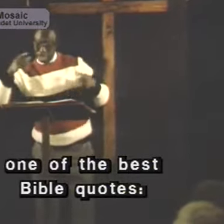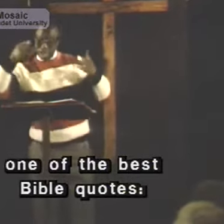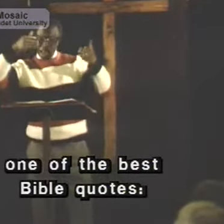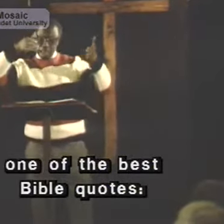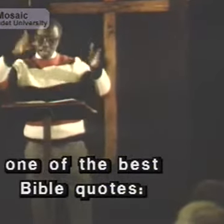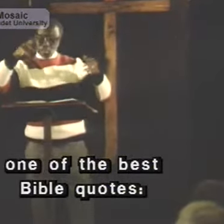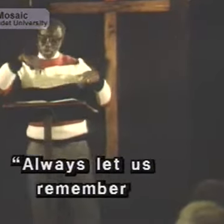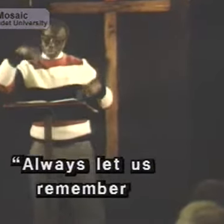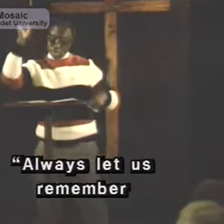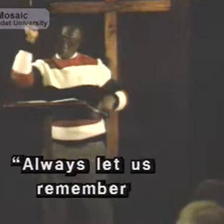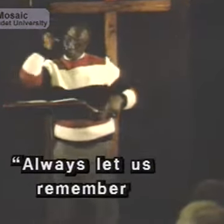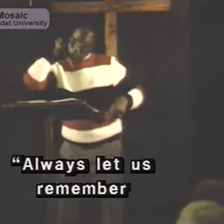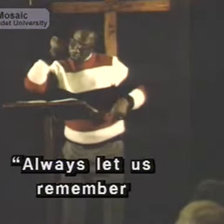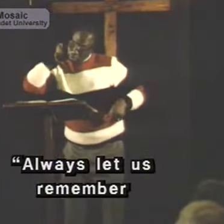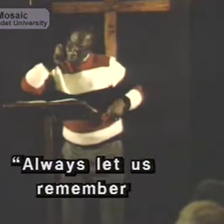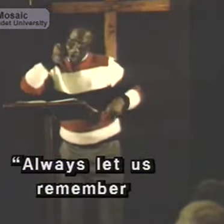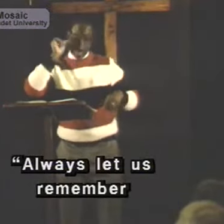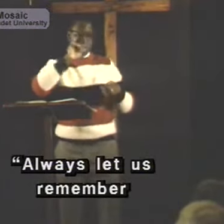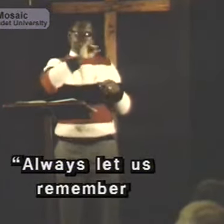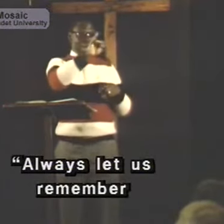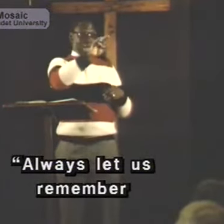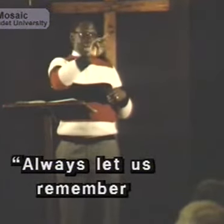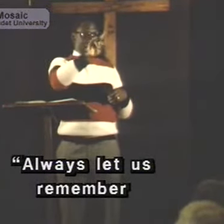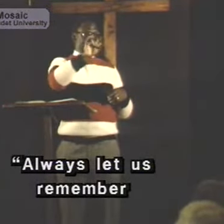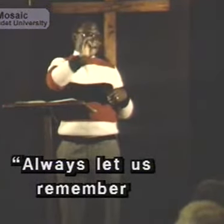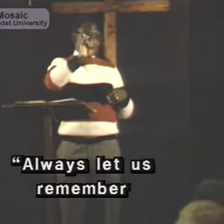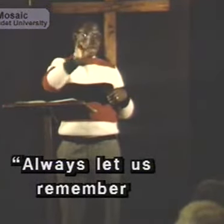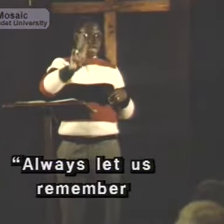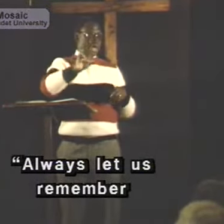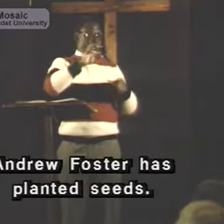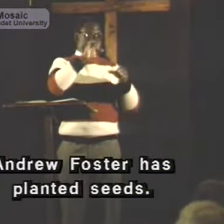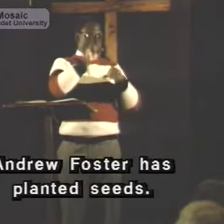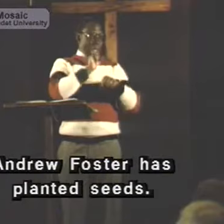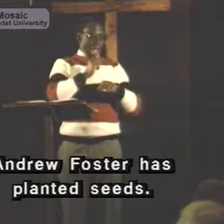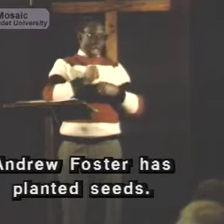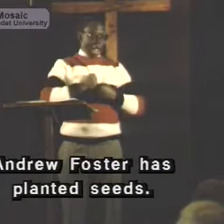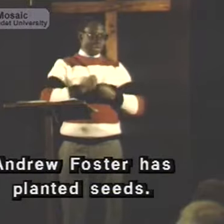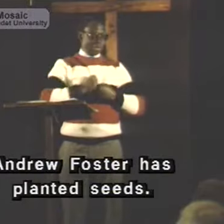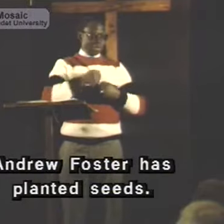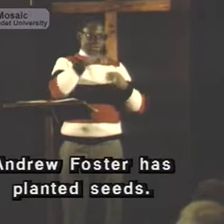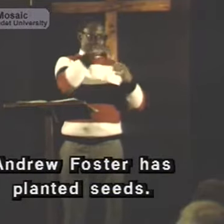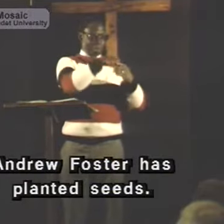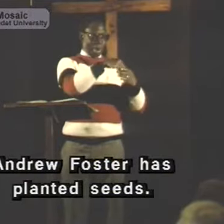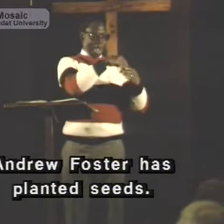Always let us remember, Andrew Foster has planted seeds.